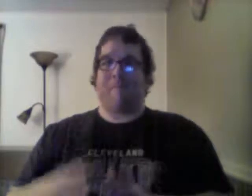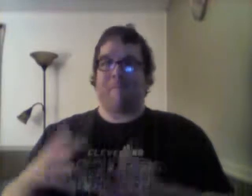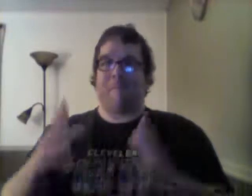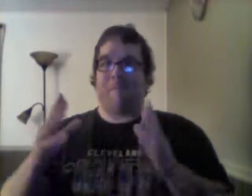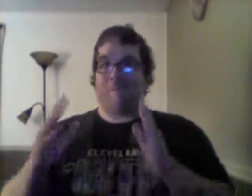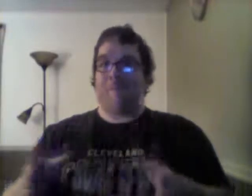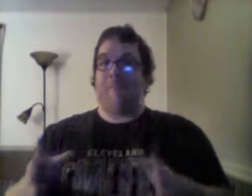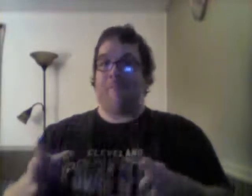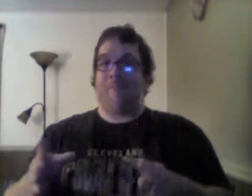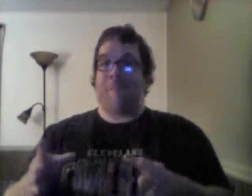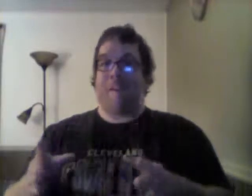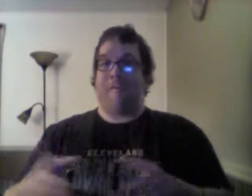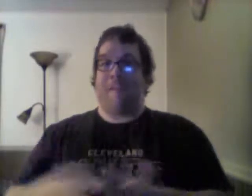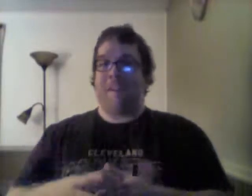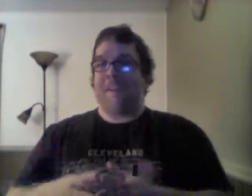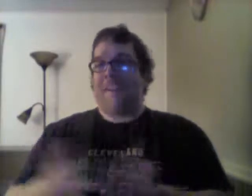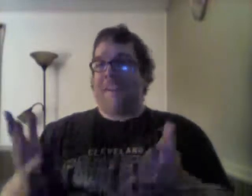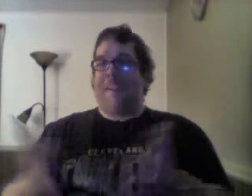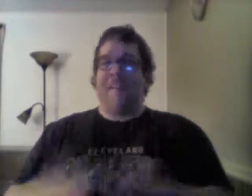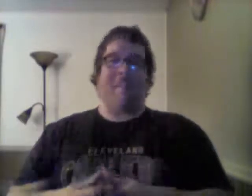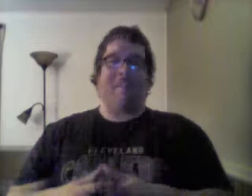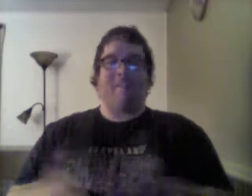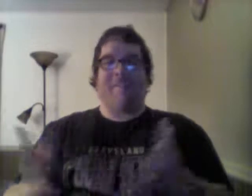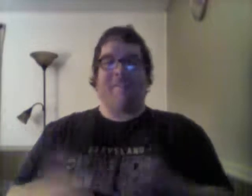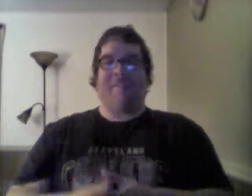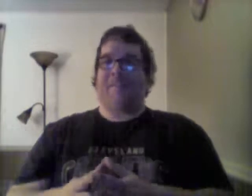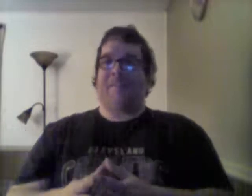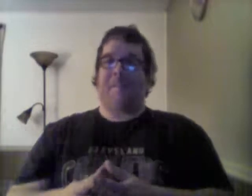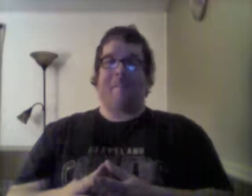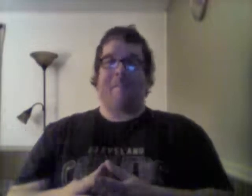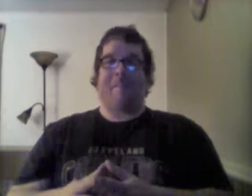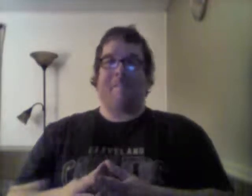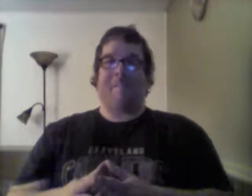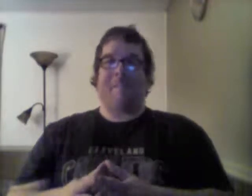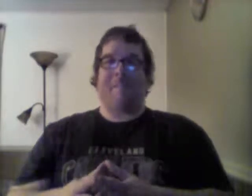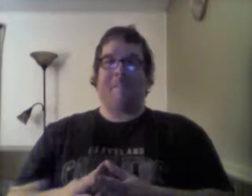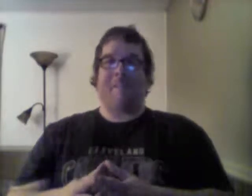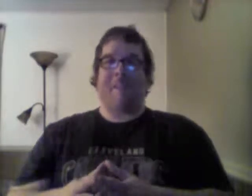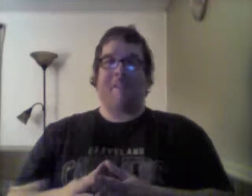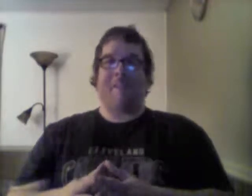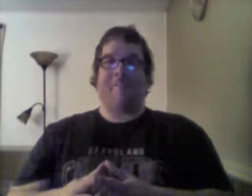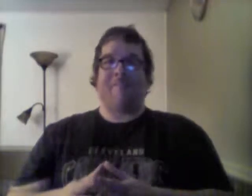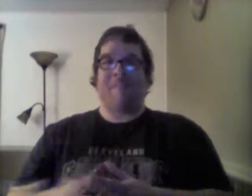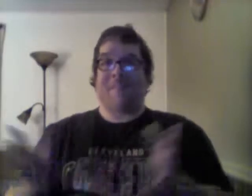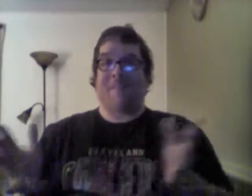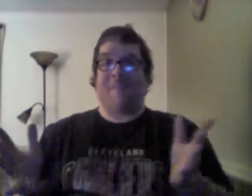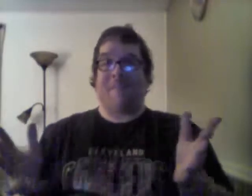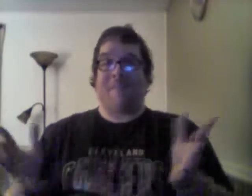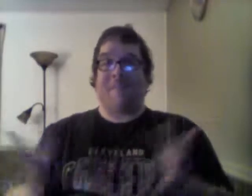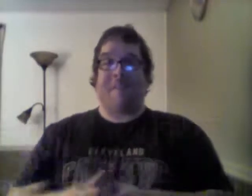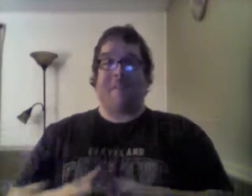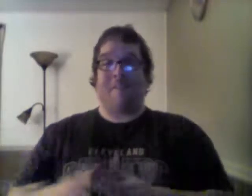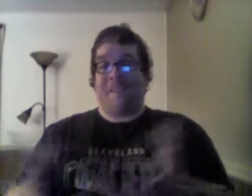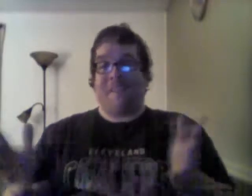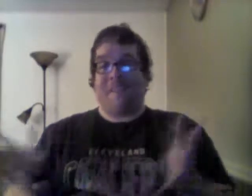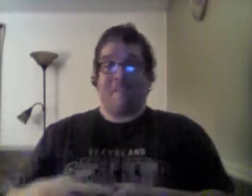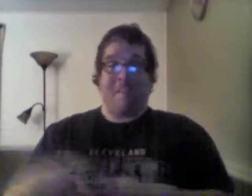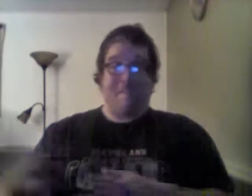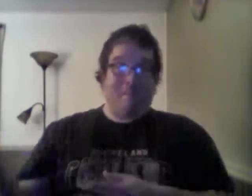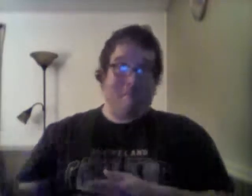review for Halloween. And I figured, what the fuck? Why not review the new VHS movie? Since I've reviewed all the others, like I've said in my